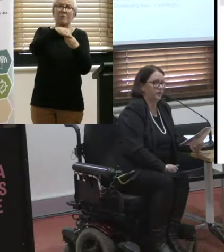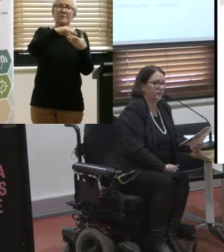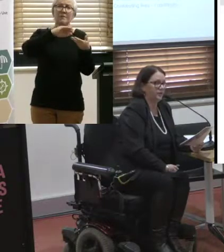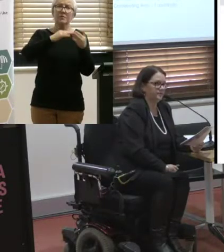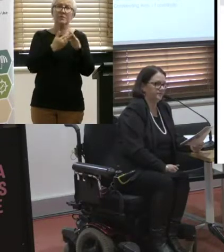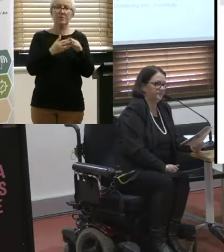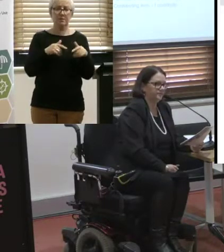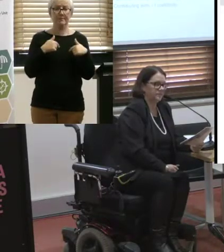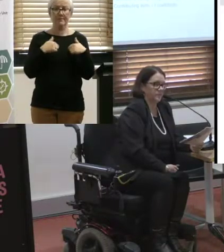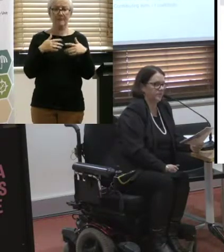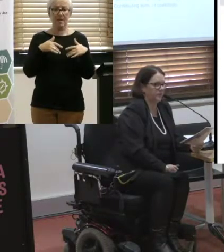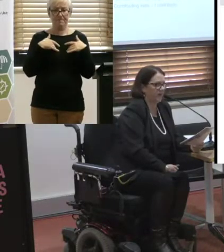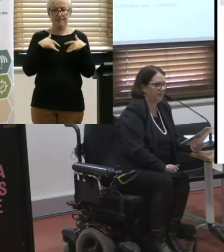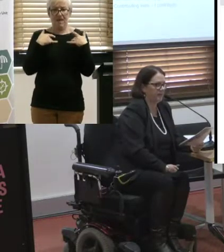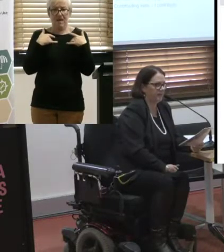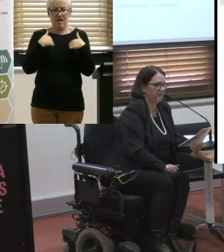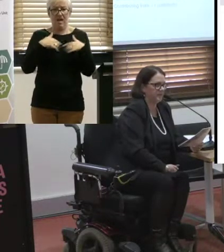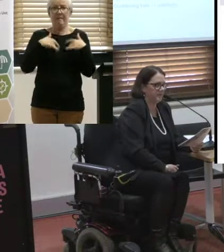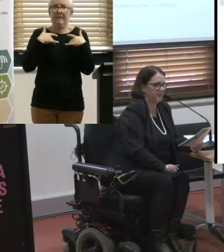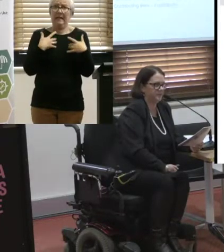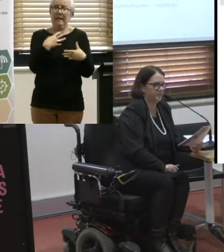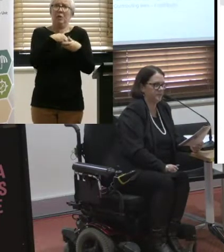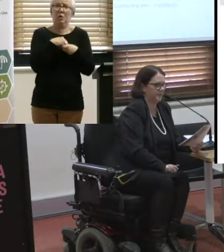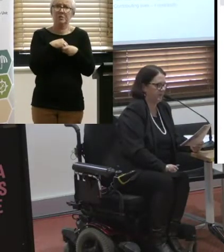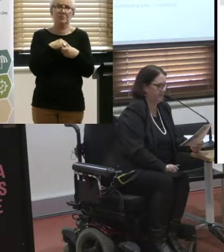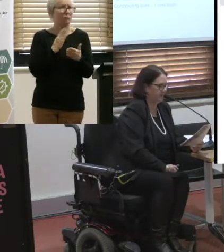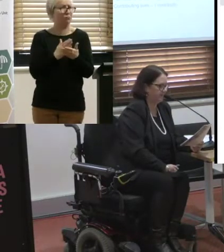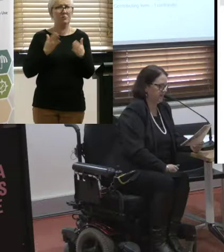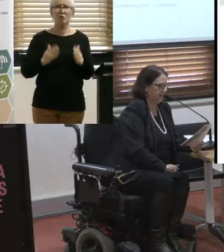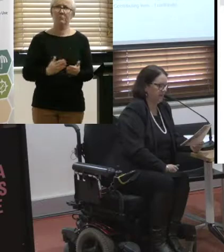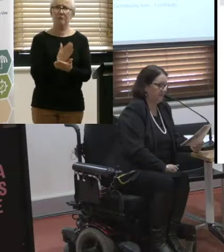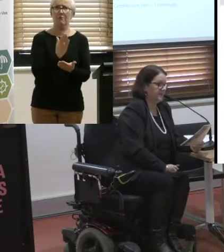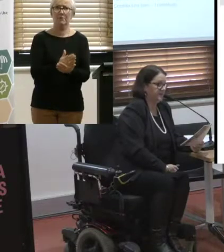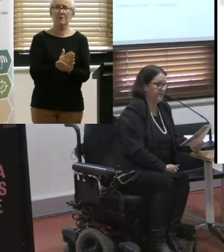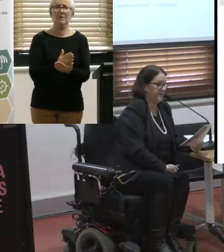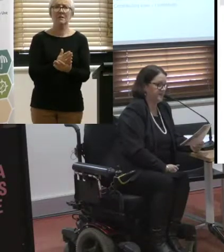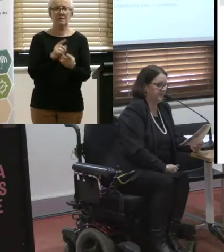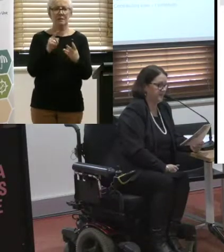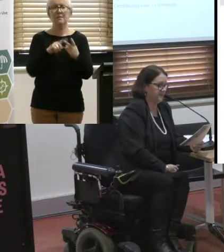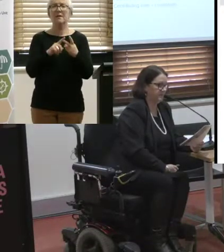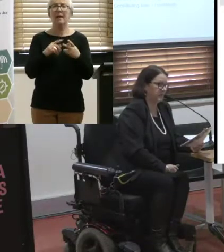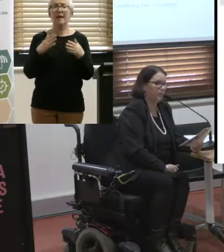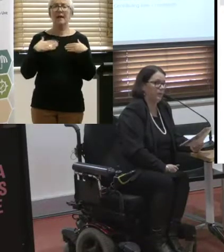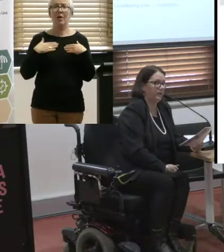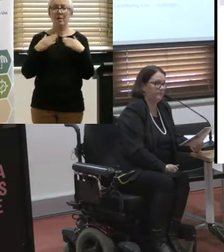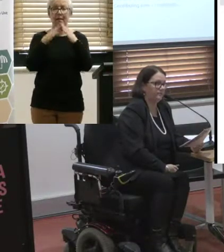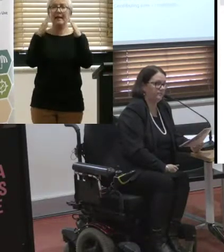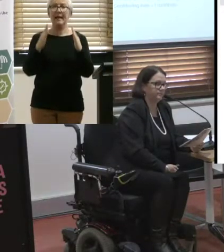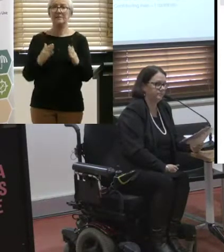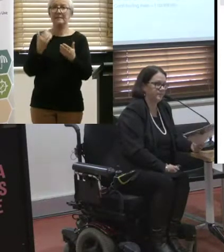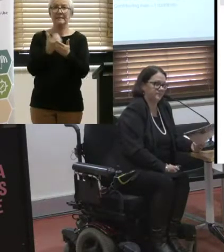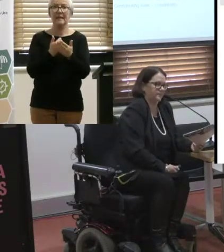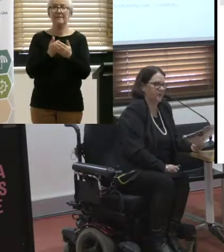feel included. It's a human right, really. Who's going to mess around with that? Health and housing and safety. I live well.